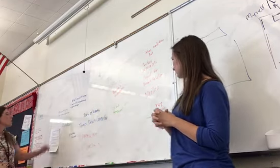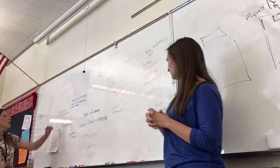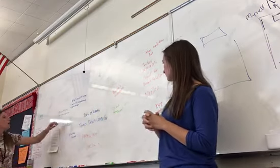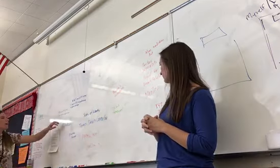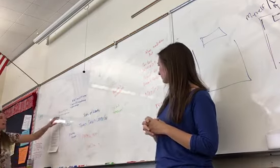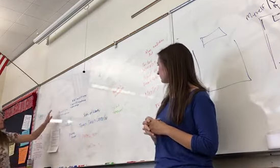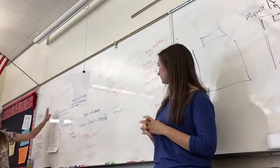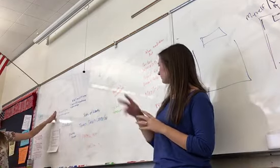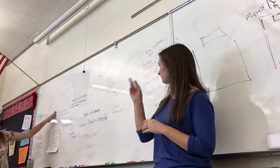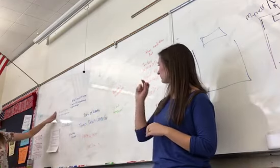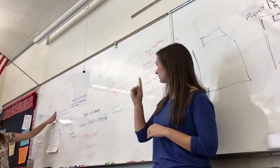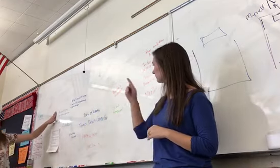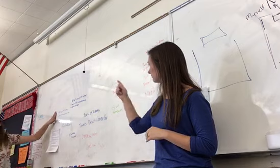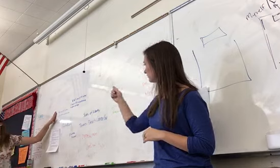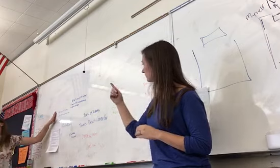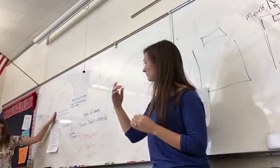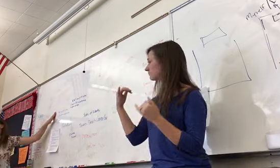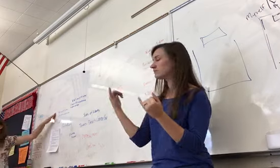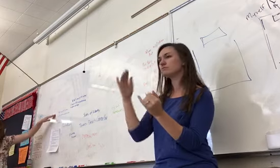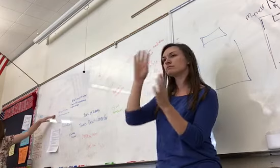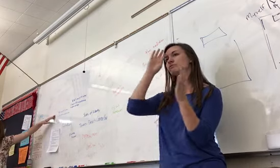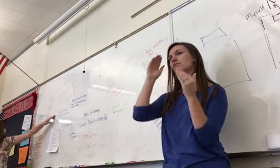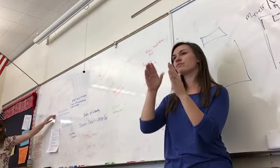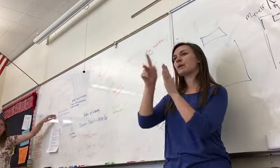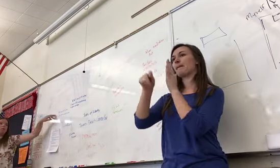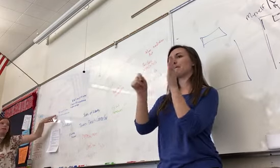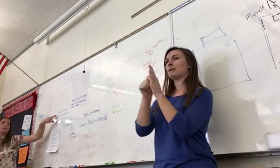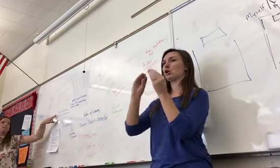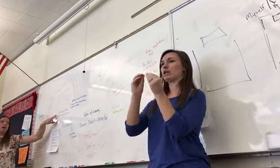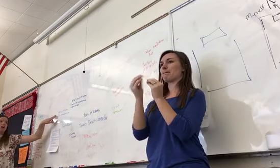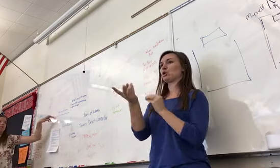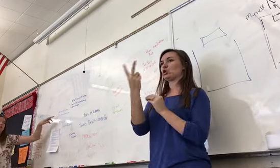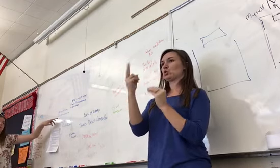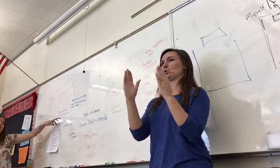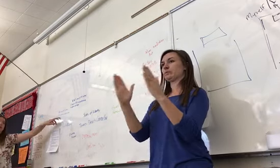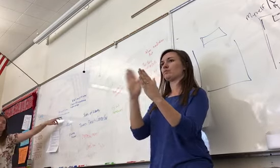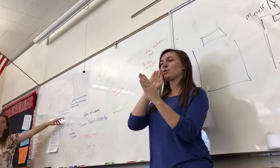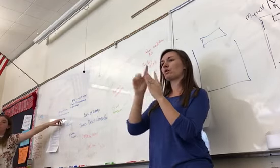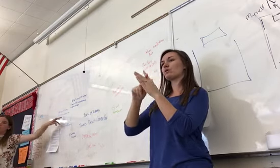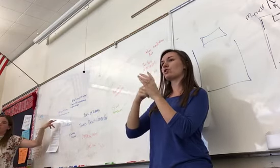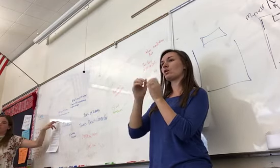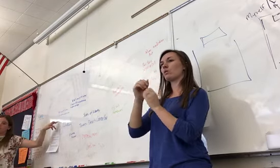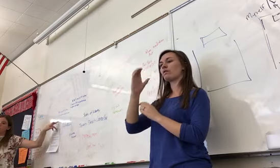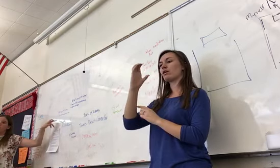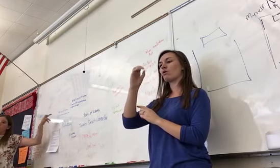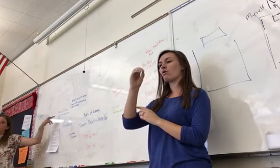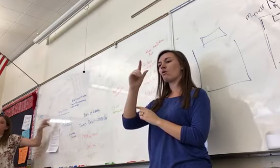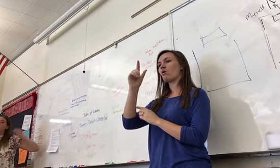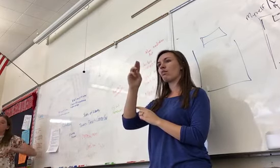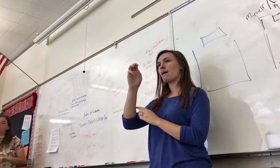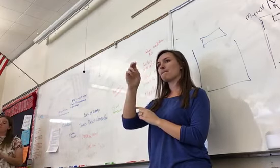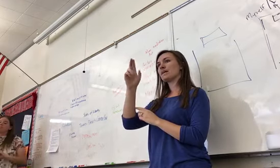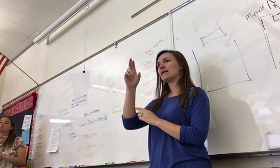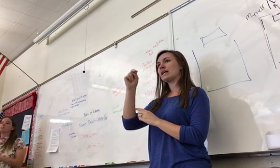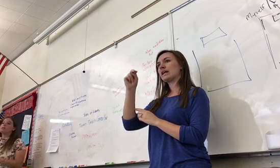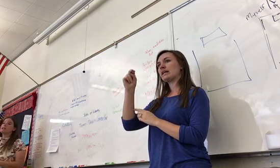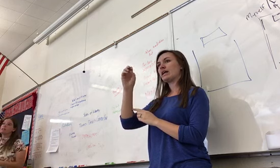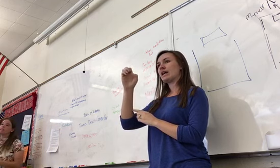All right, so heading into period two, we're going to start off with the Columbian Exchange. The Columbian Exchange is going to begin